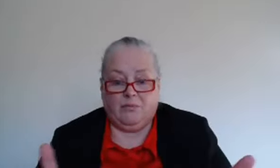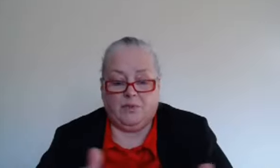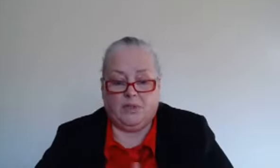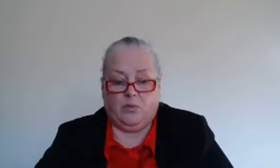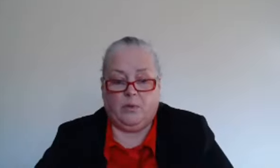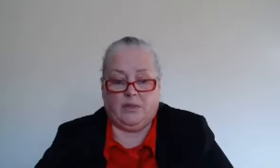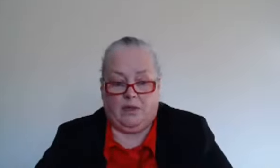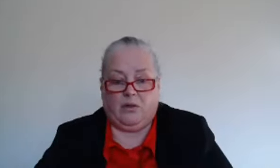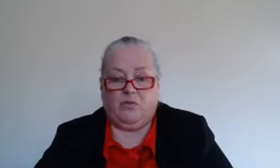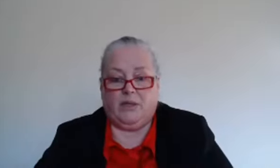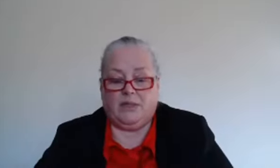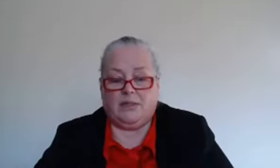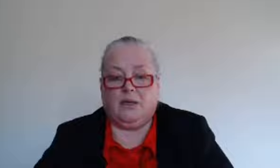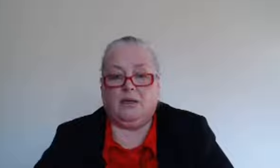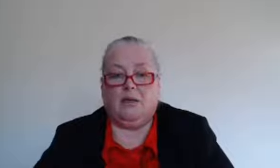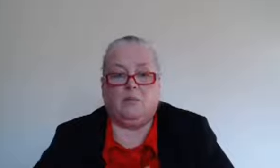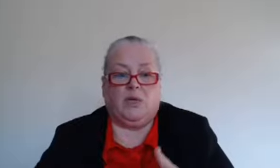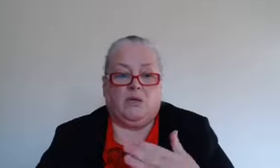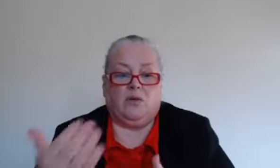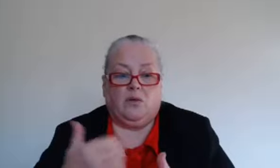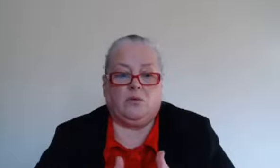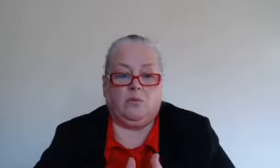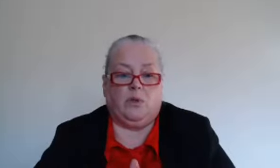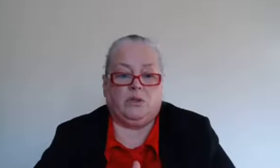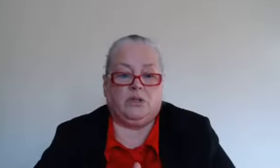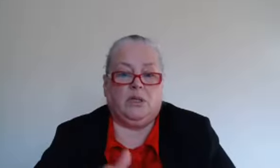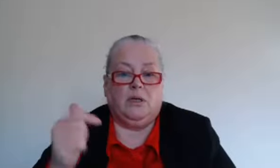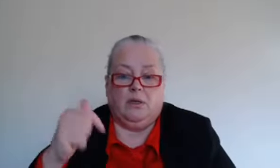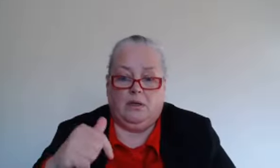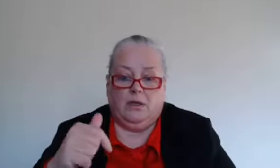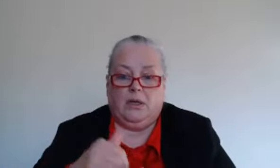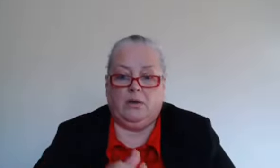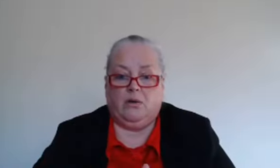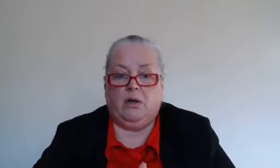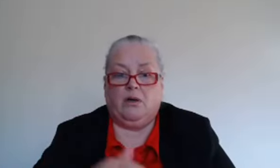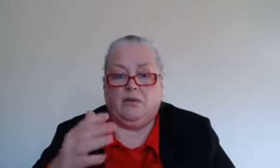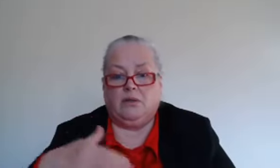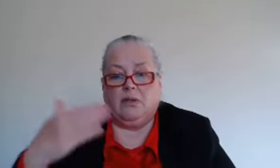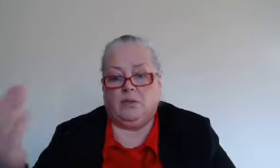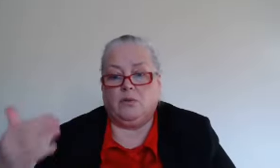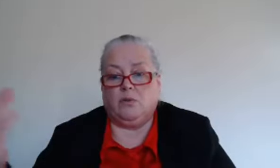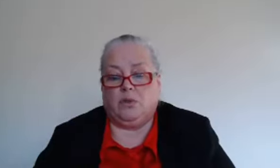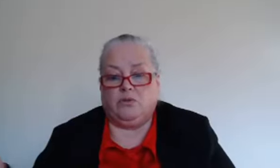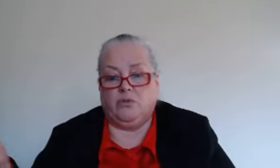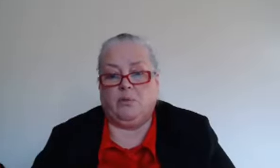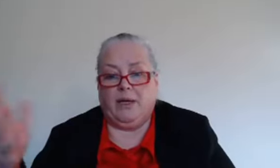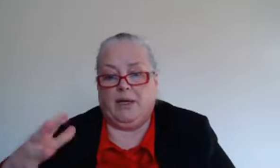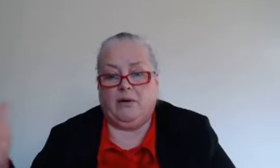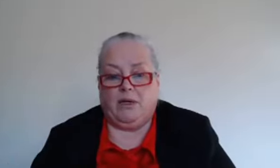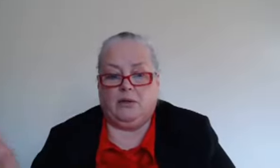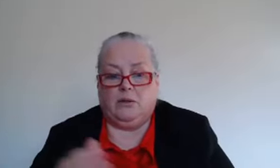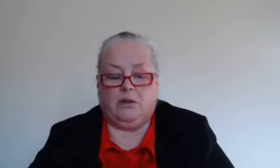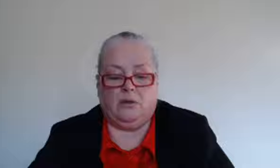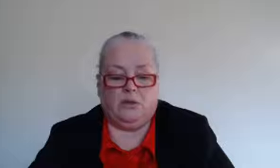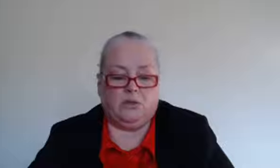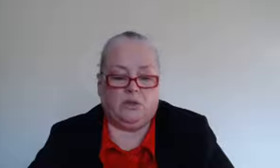as always thank you for listening and thank you for those who watch here live and those who watch and replay here and on on YouTube